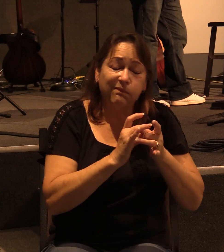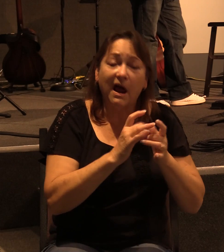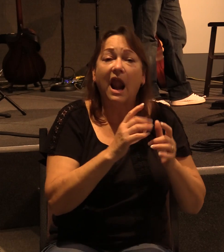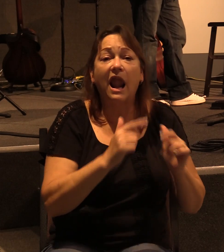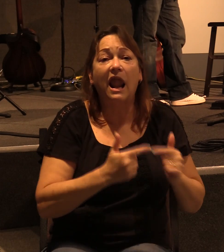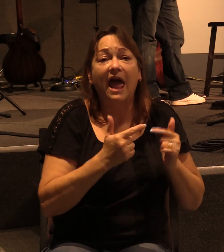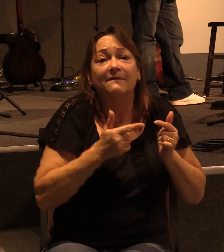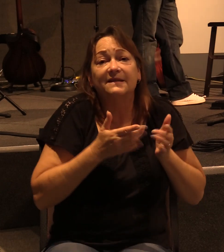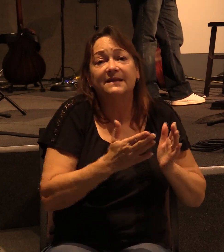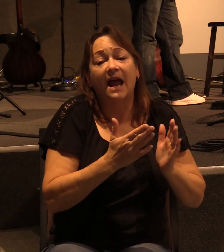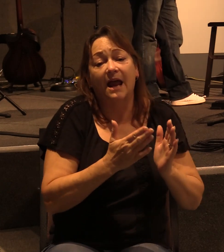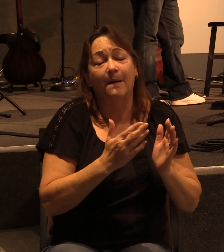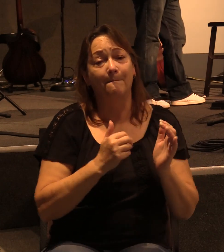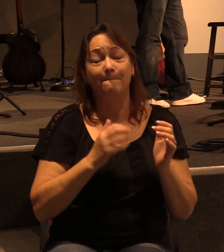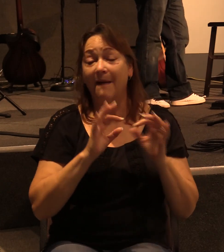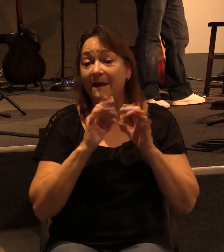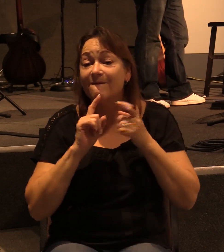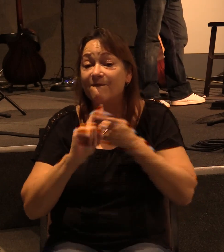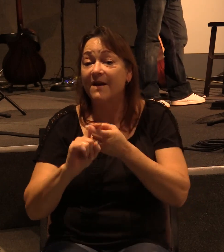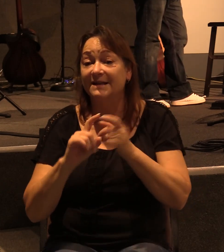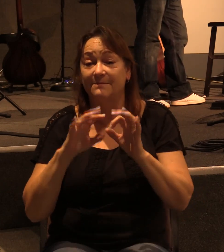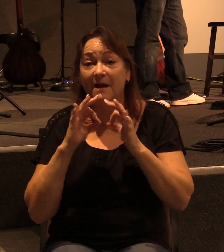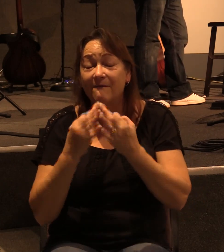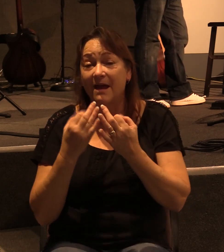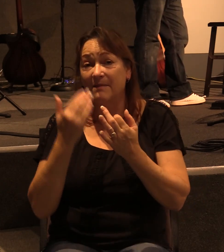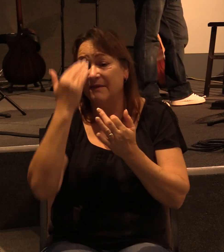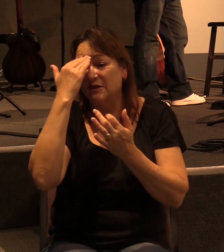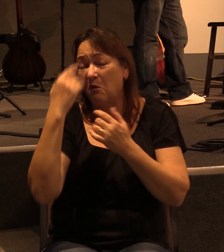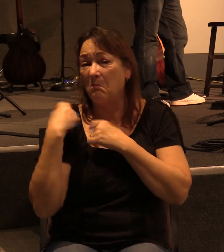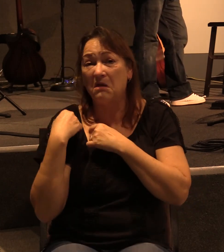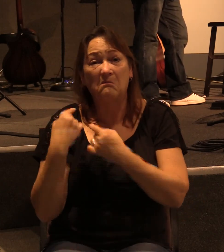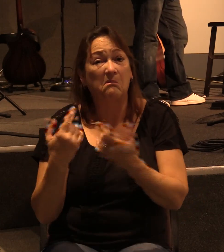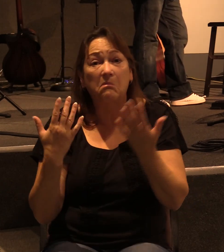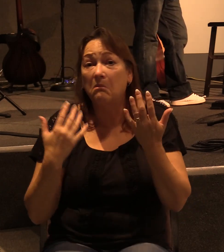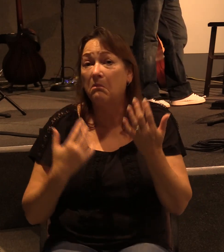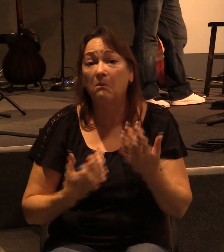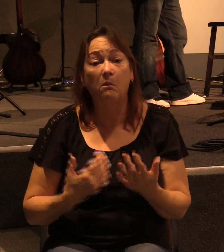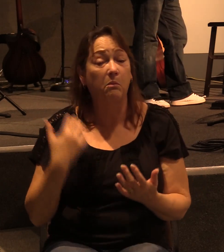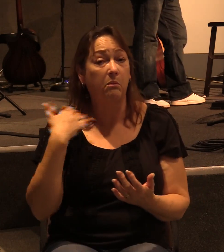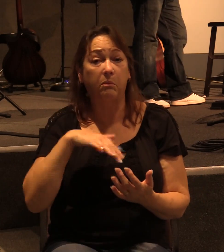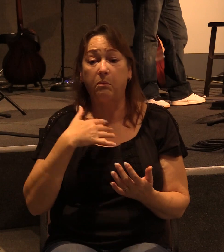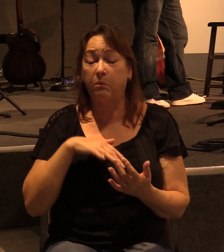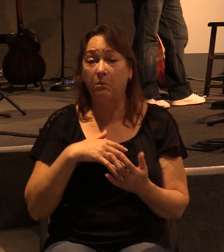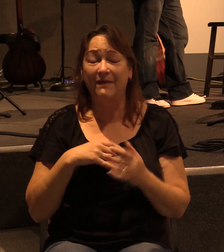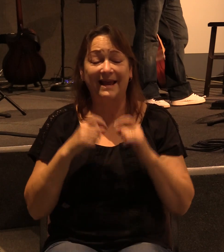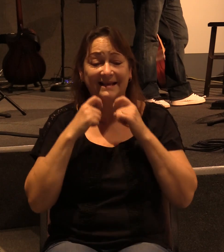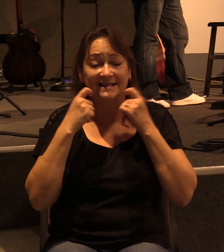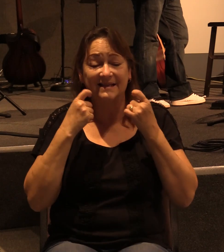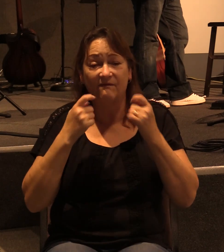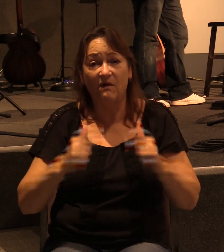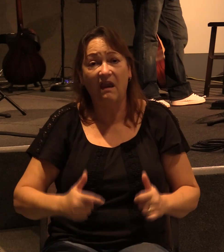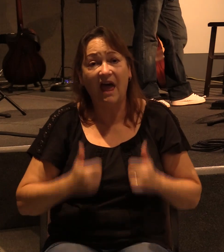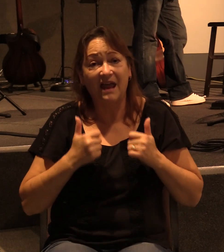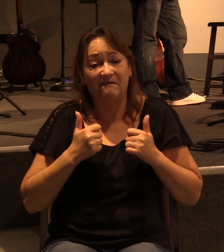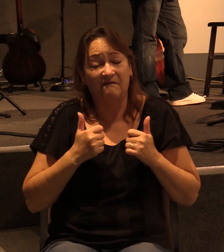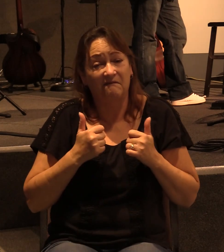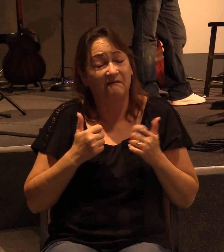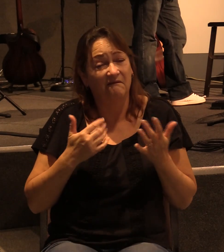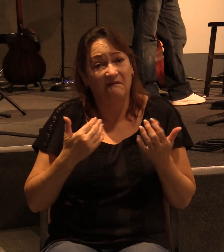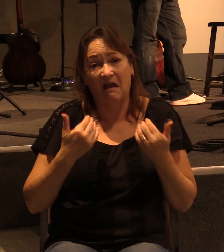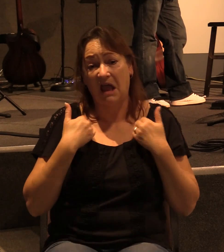my friends and my family knew me by those sins, you know, that sinful life that I lived.